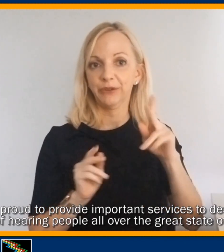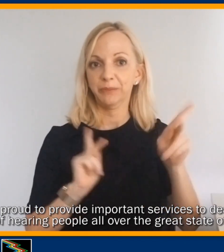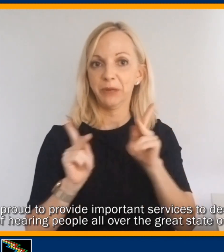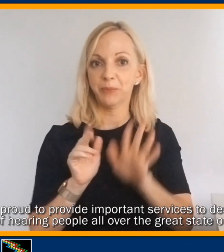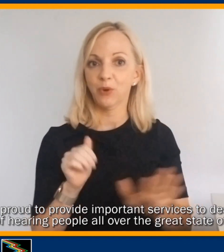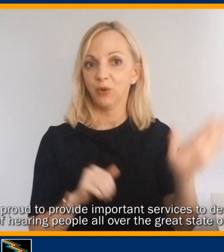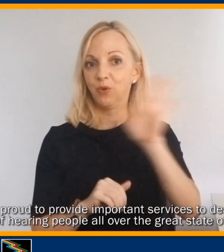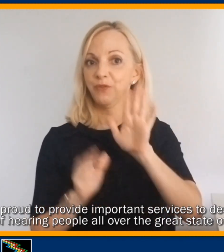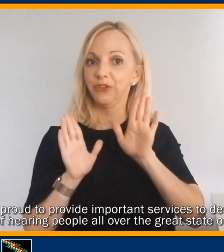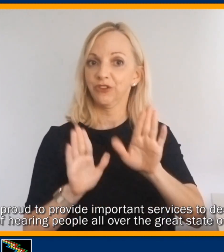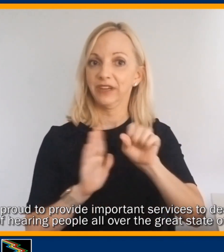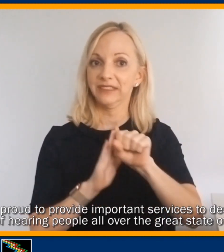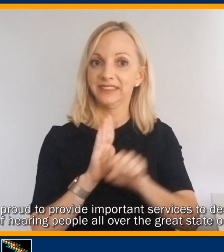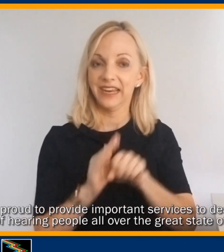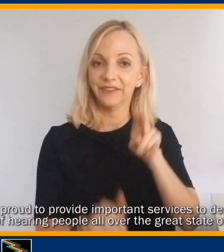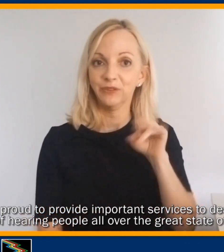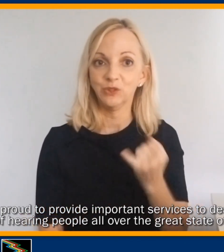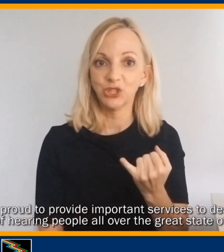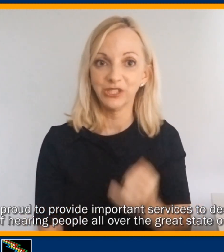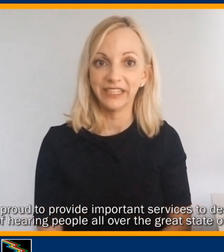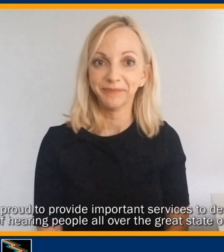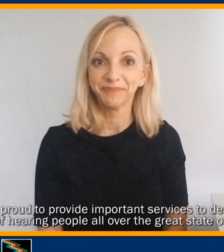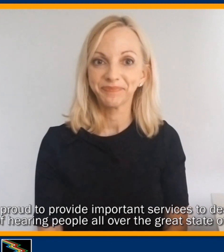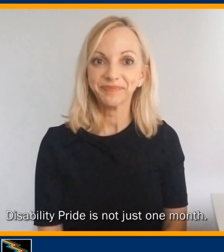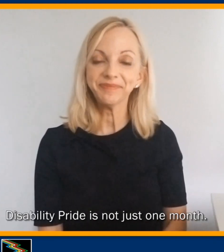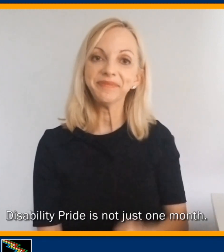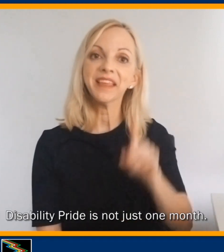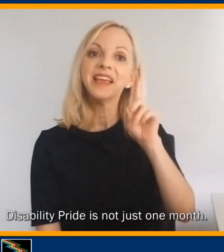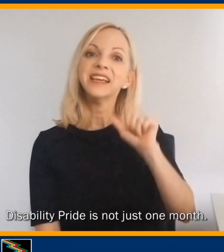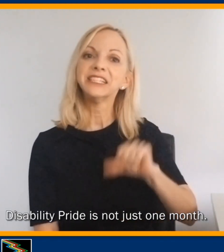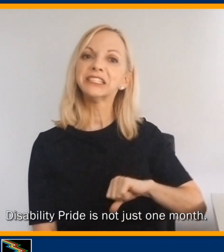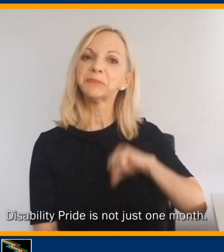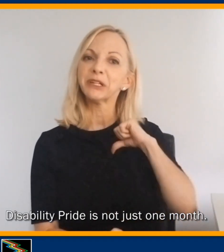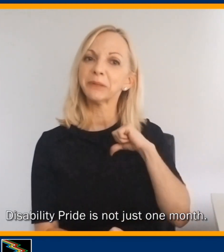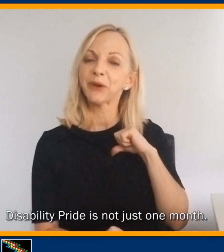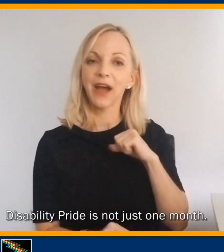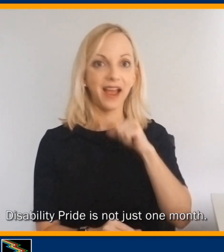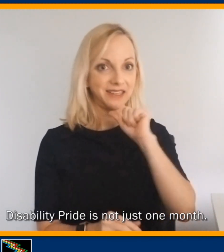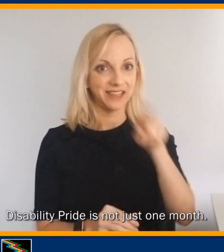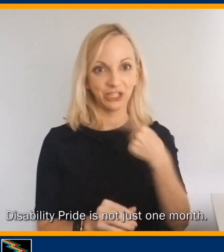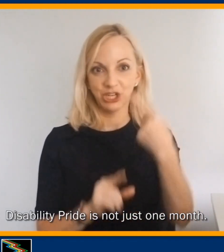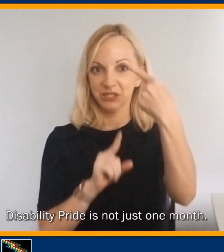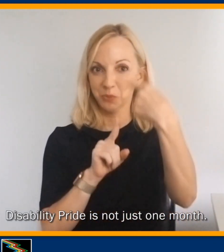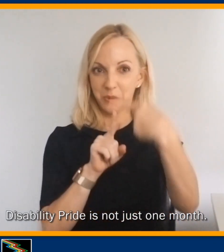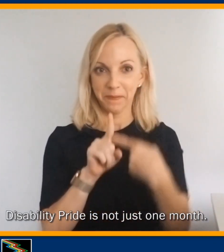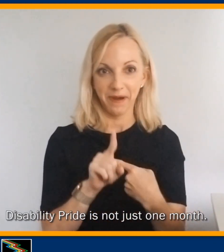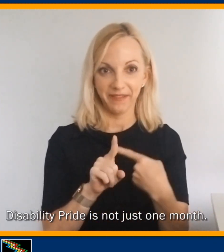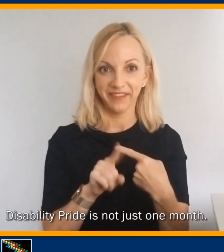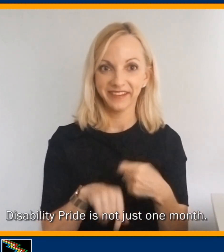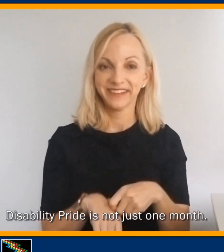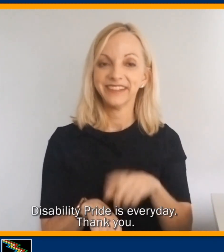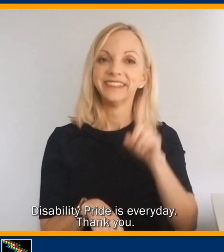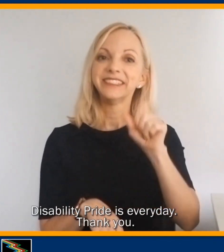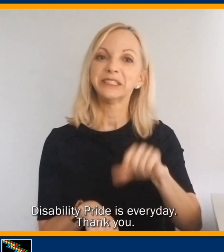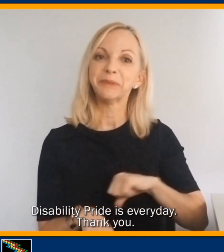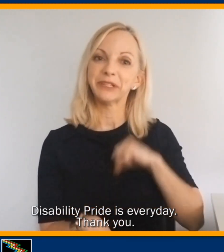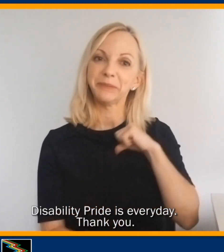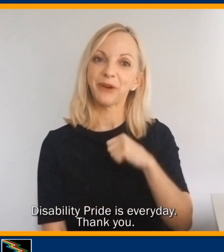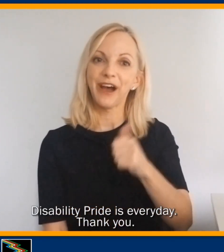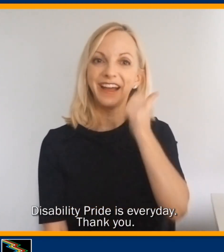Hearing people all over the great state of New Jersey. Disability Pride is not just one month. Disability Pride